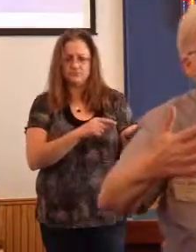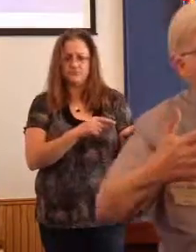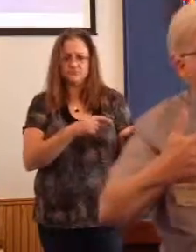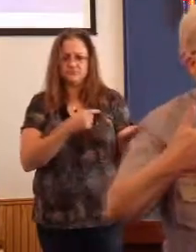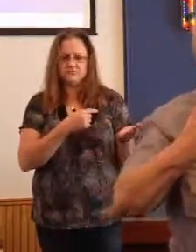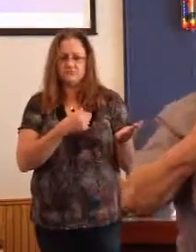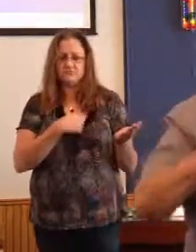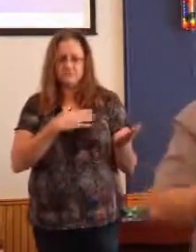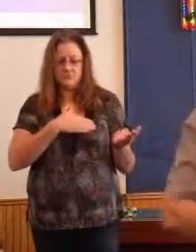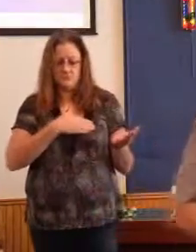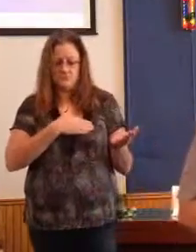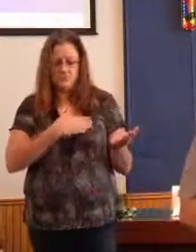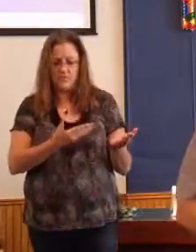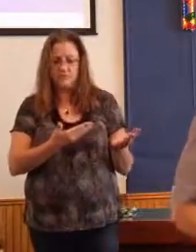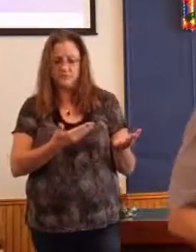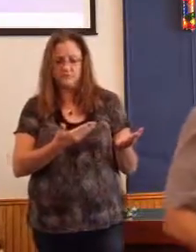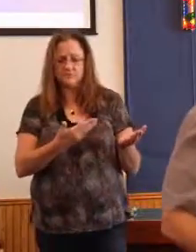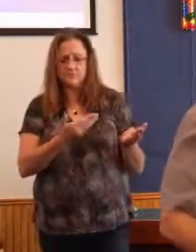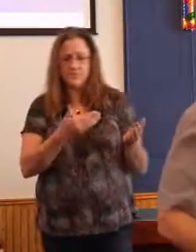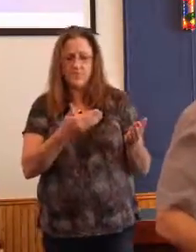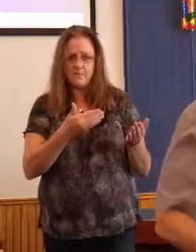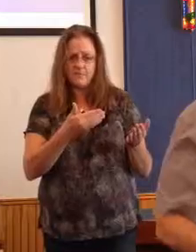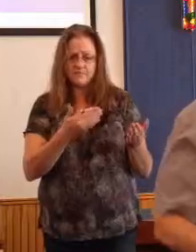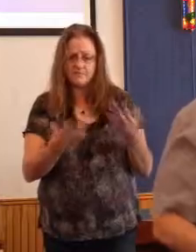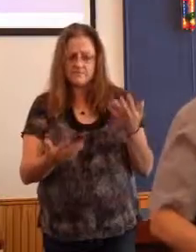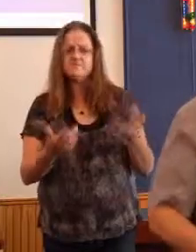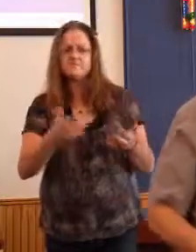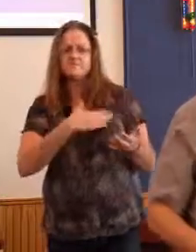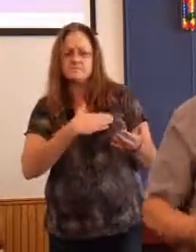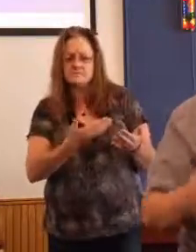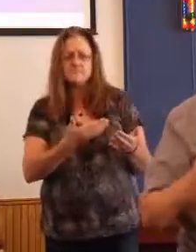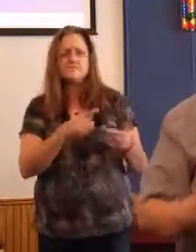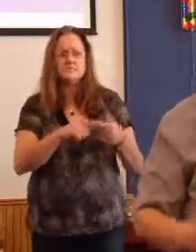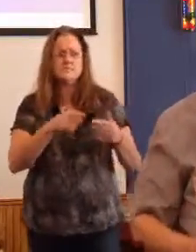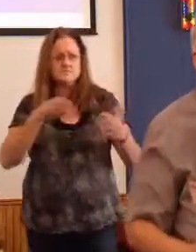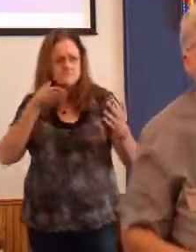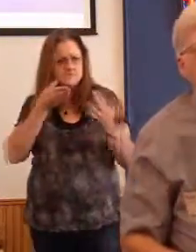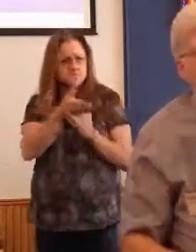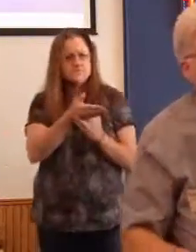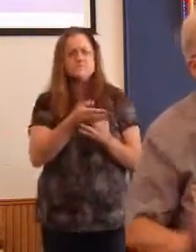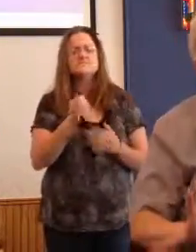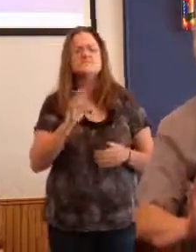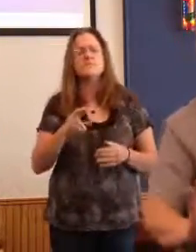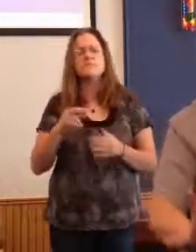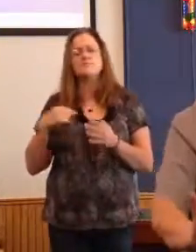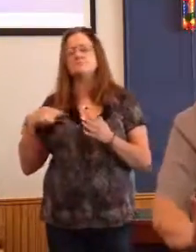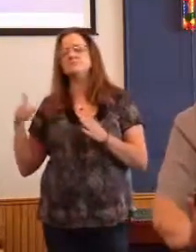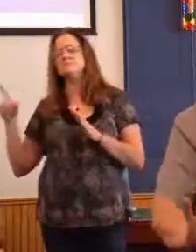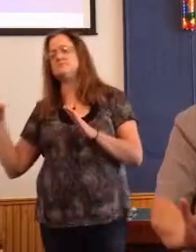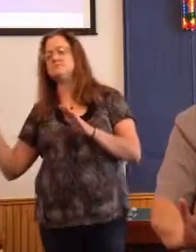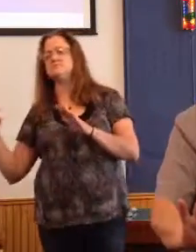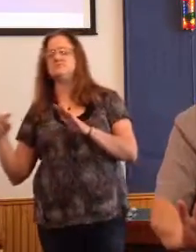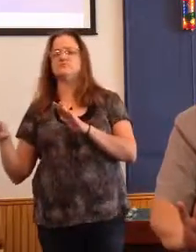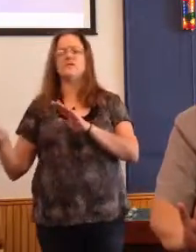willing, less willing to step out and more likely to just say, I'm not going to do it.